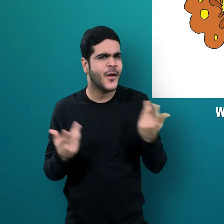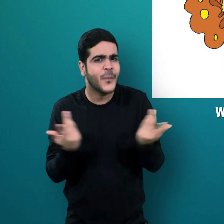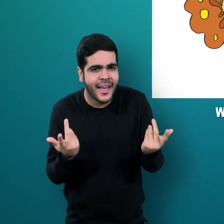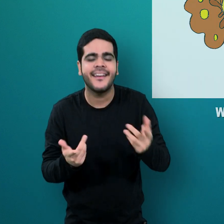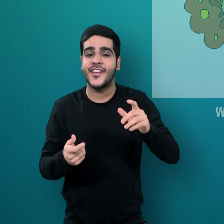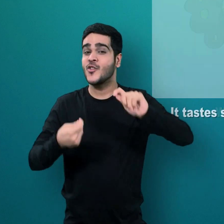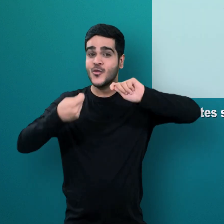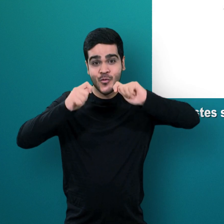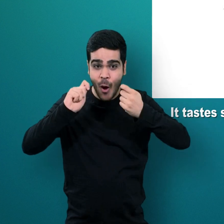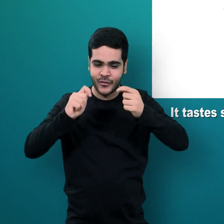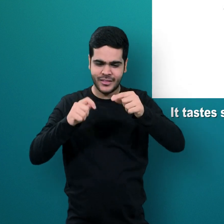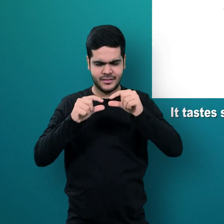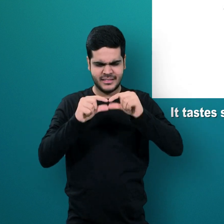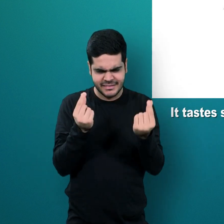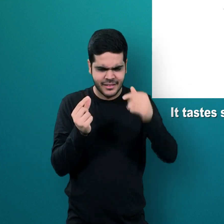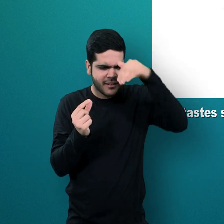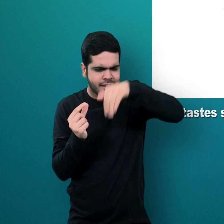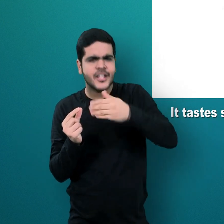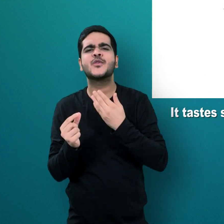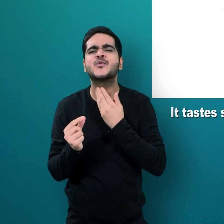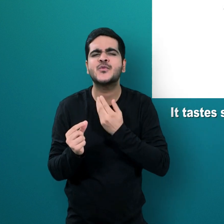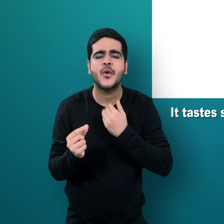It tastes sweet because there is sugar in it.